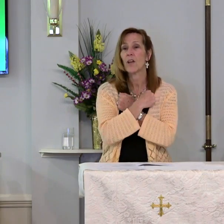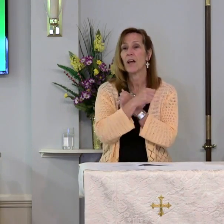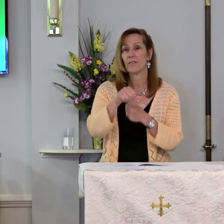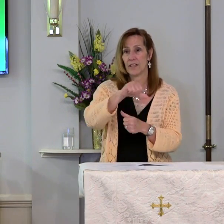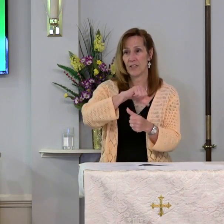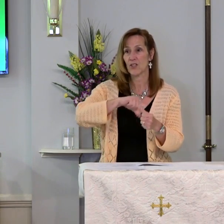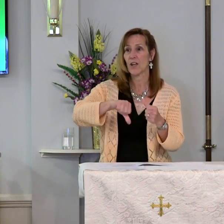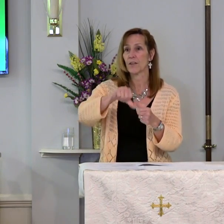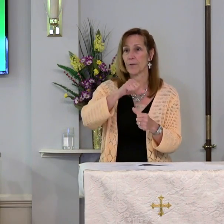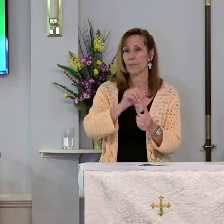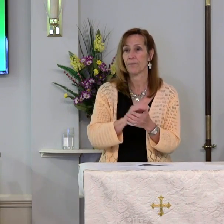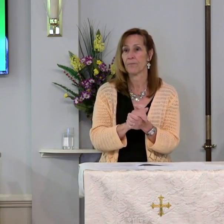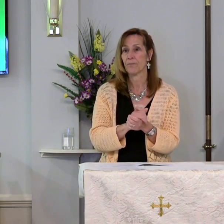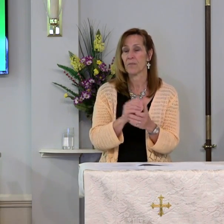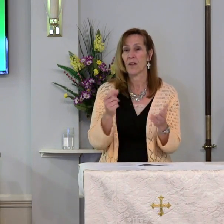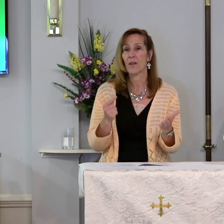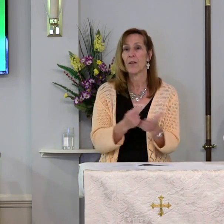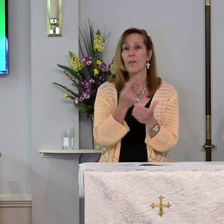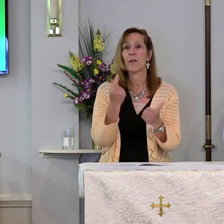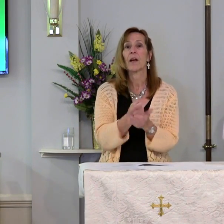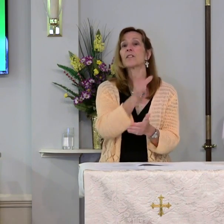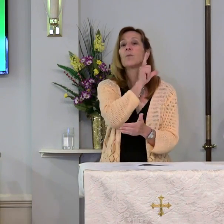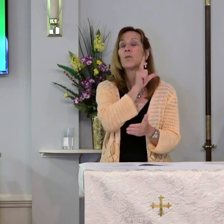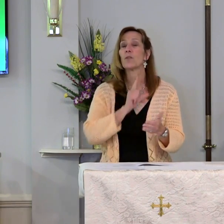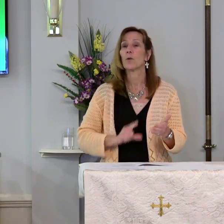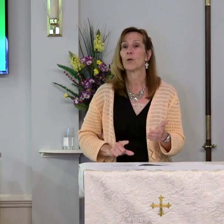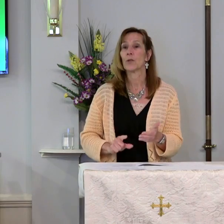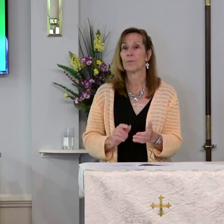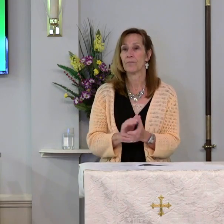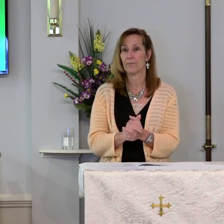other. The Gospel of the Lord.